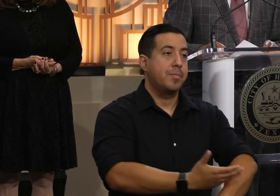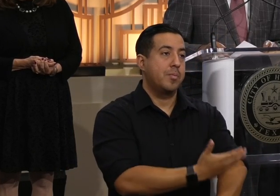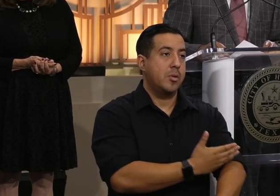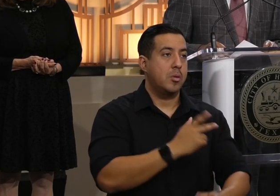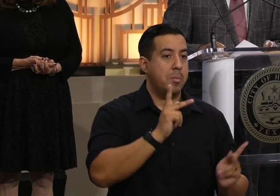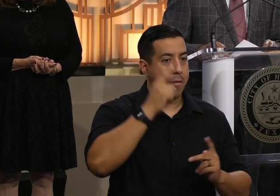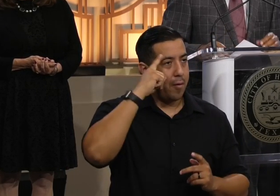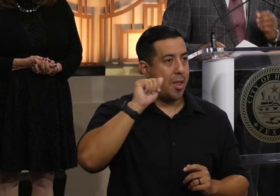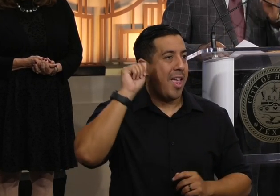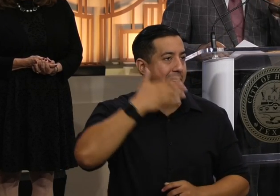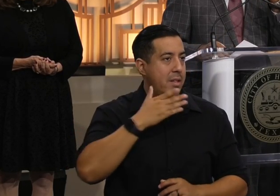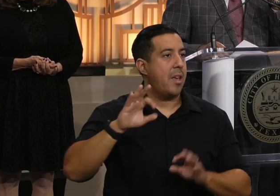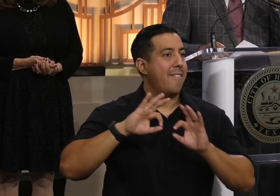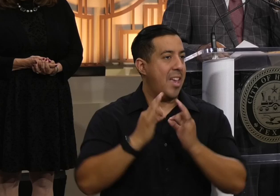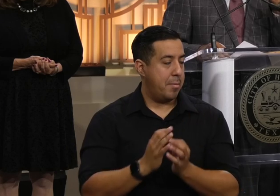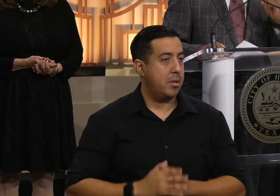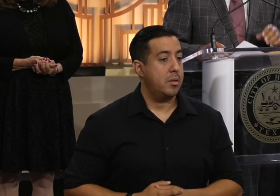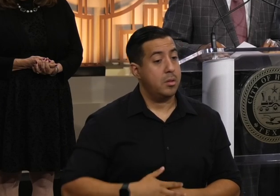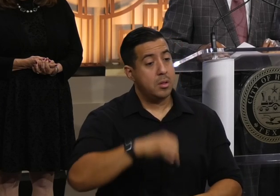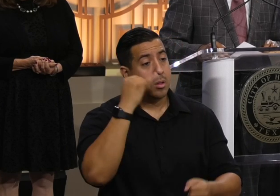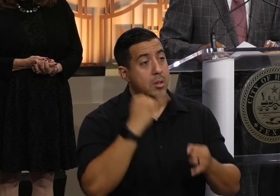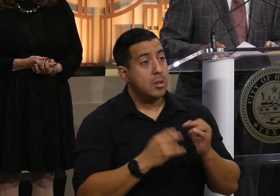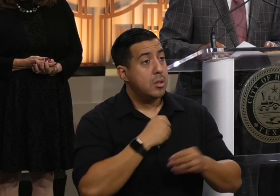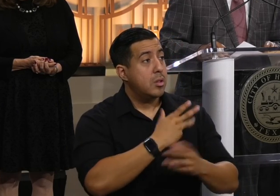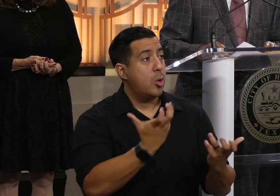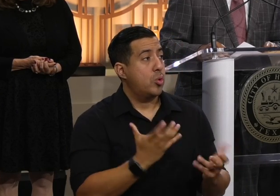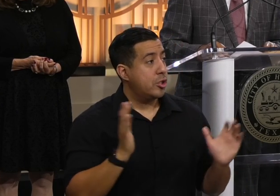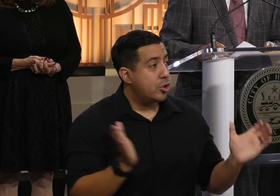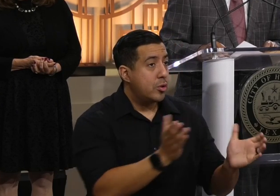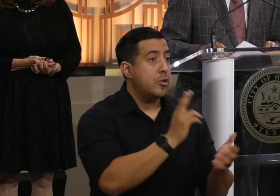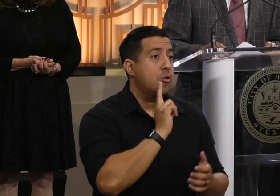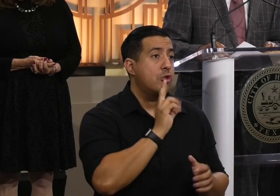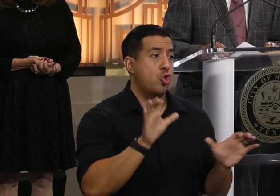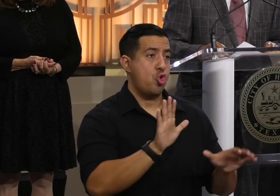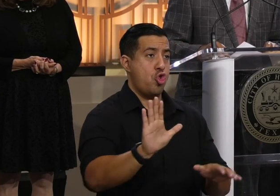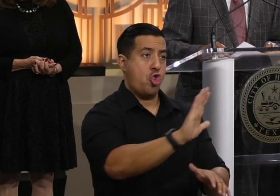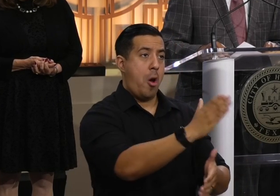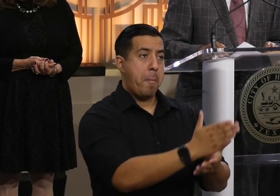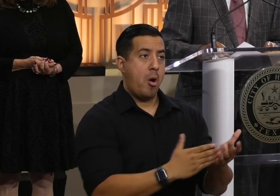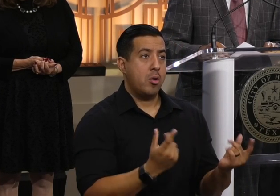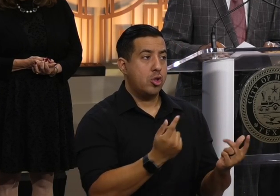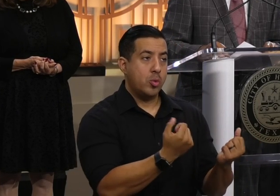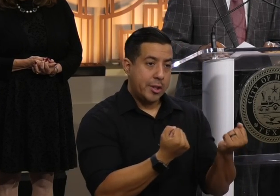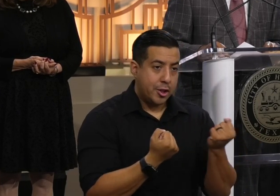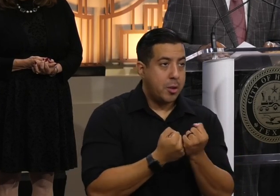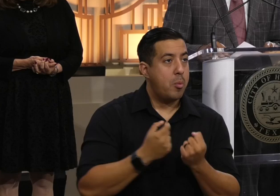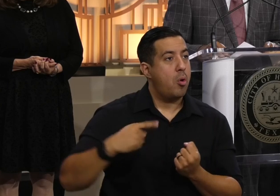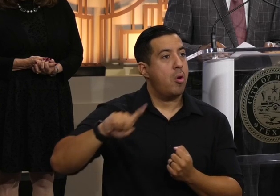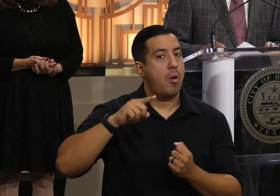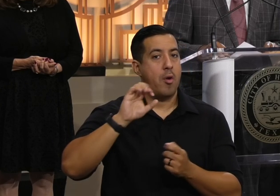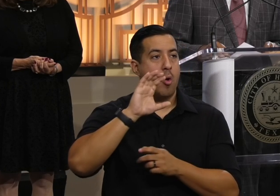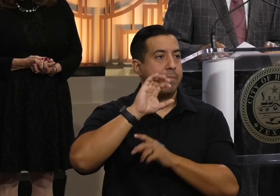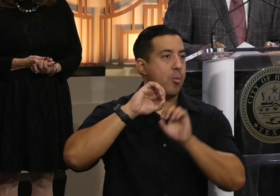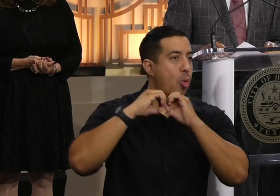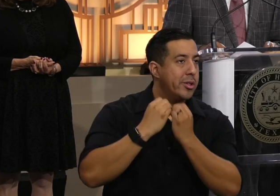for our Afghan refugee families. In closing, want to encourage all Houstonians to do your part to support these organizations